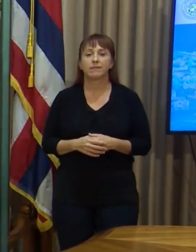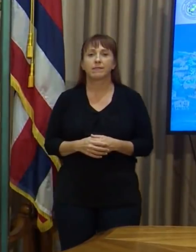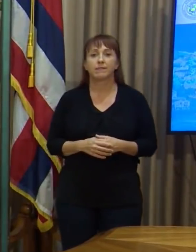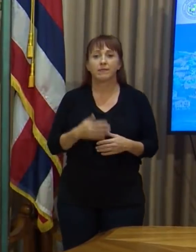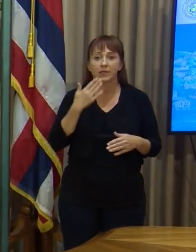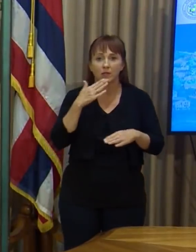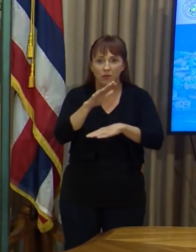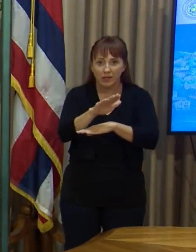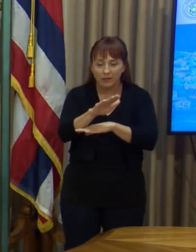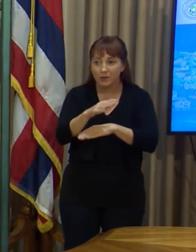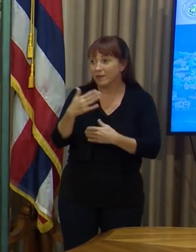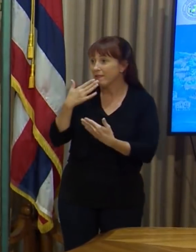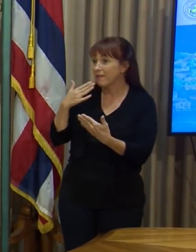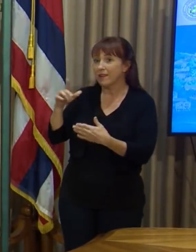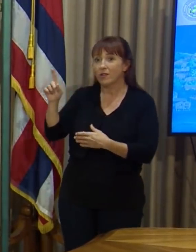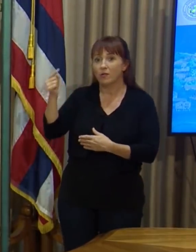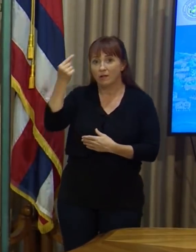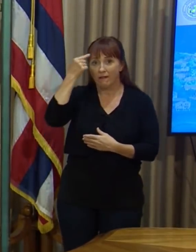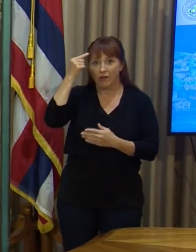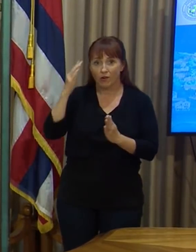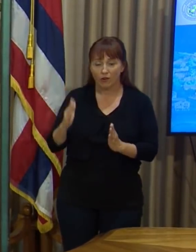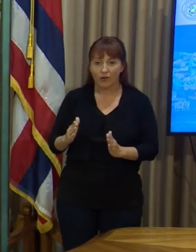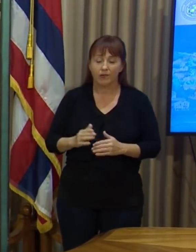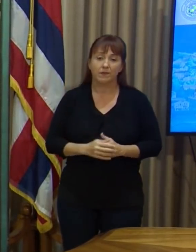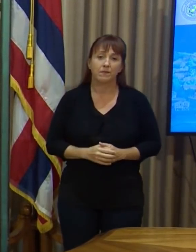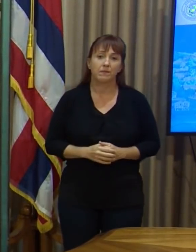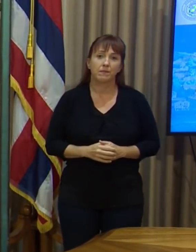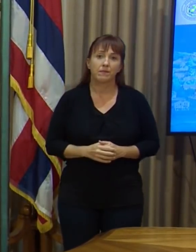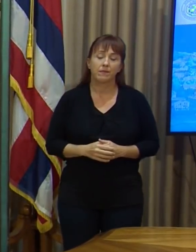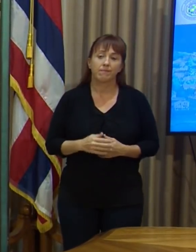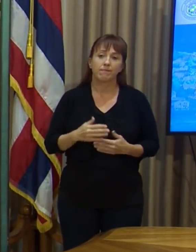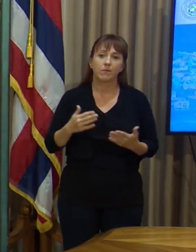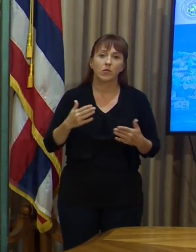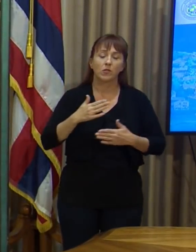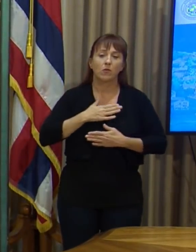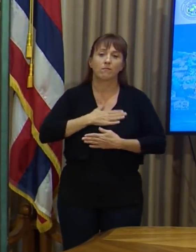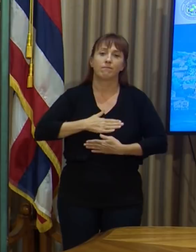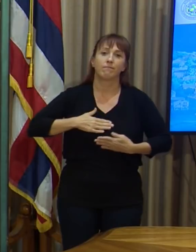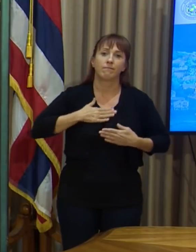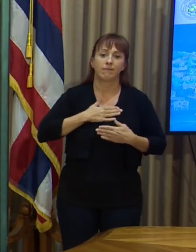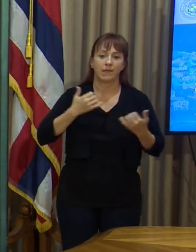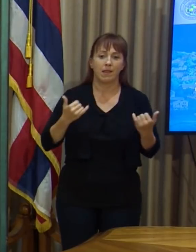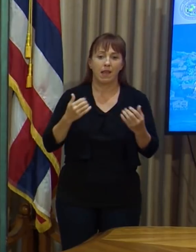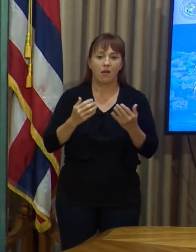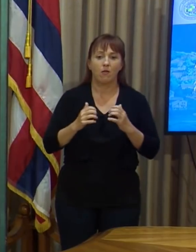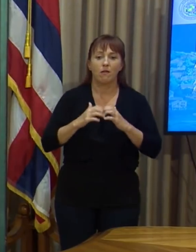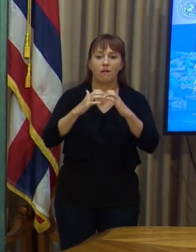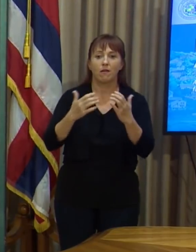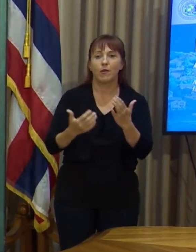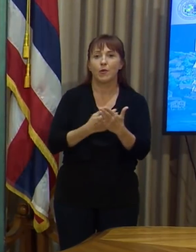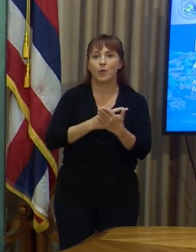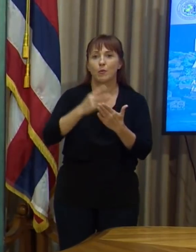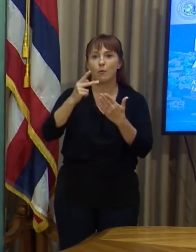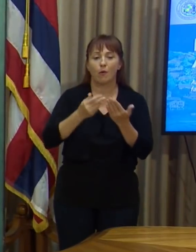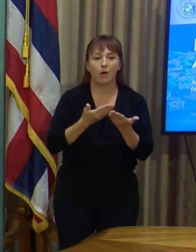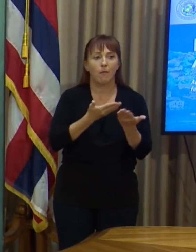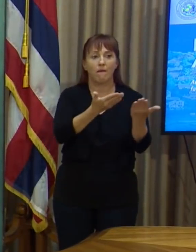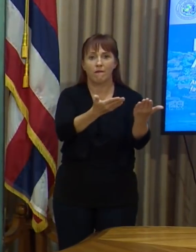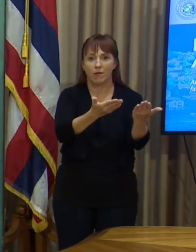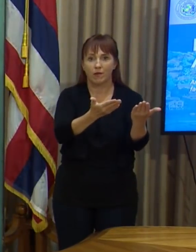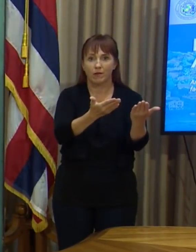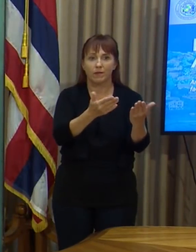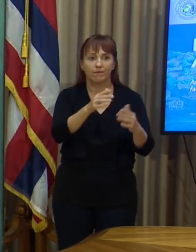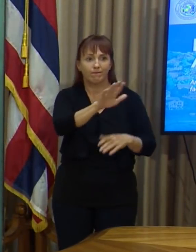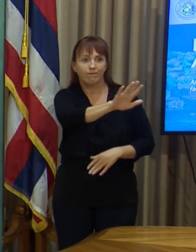So good afternoon. Thank you Governor. We are so glad that we can now offer this new program because we know